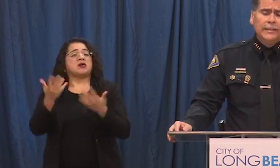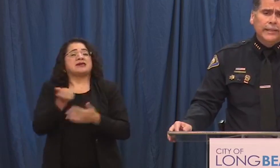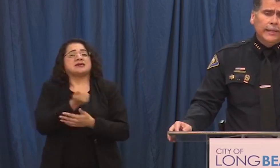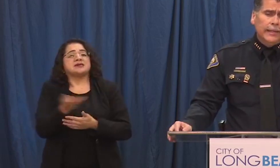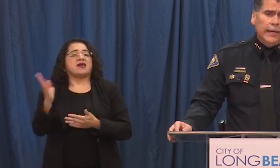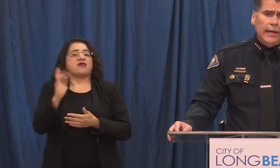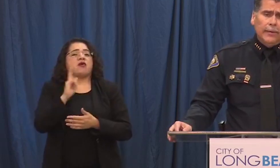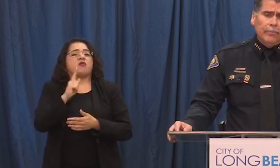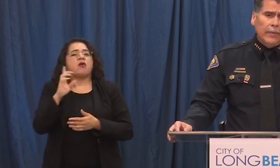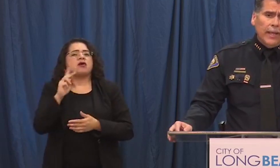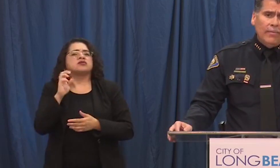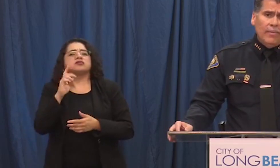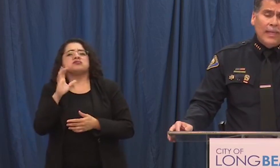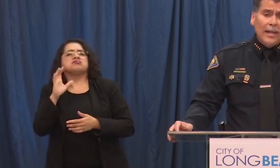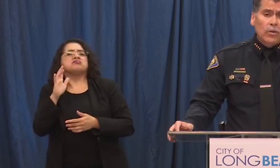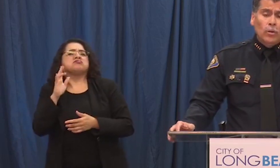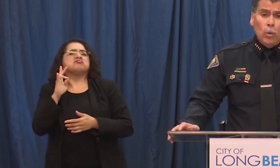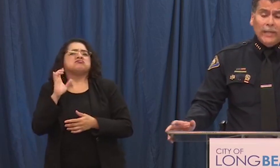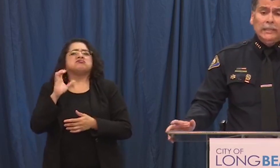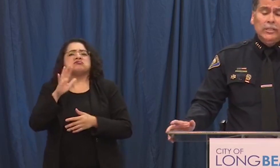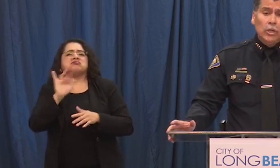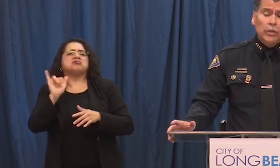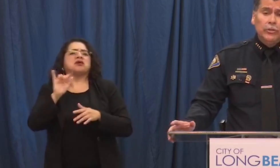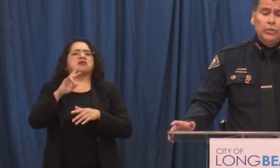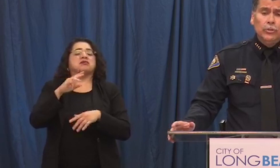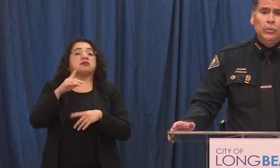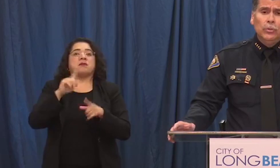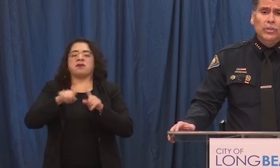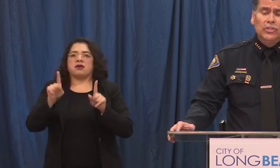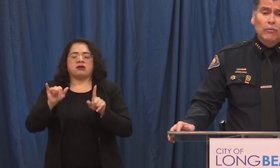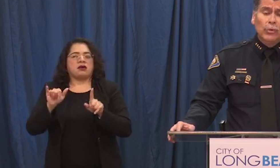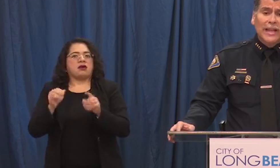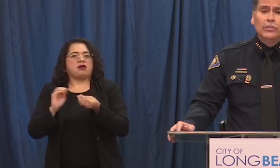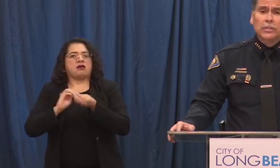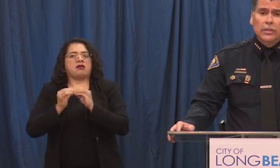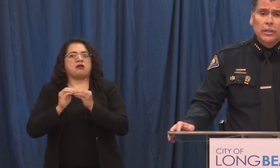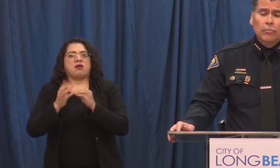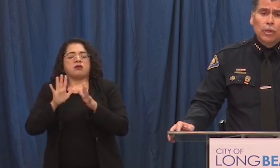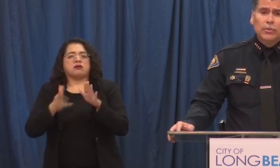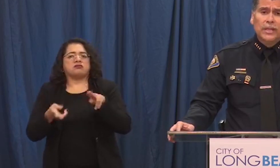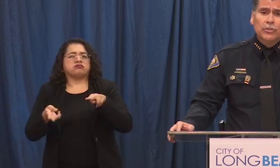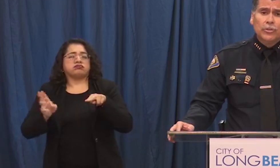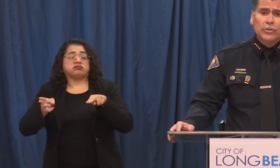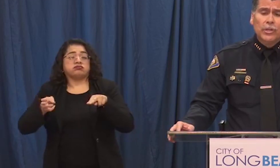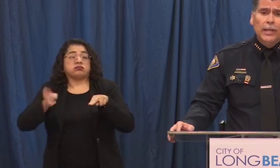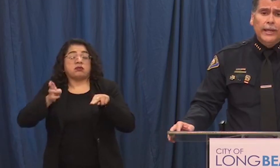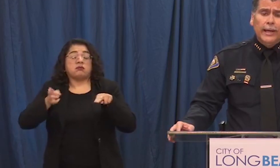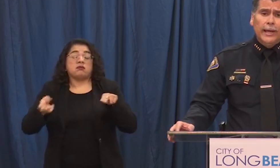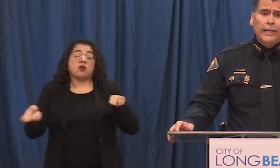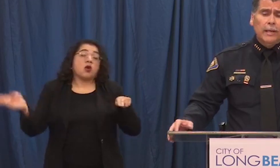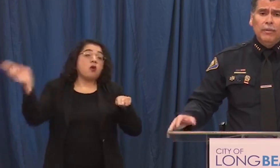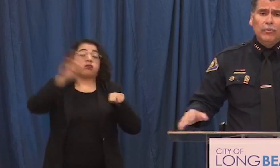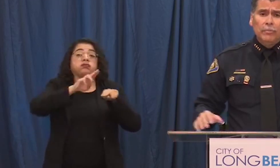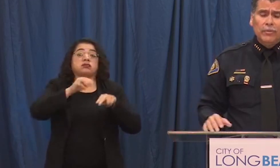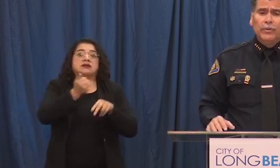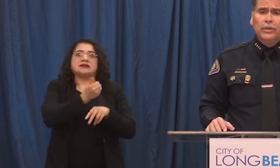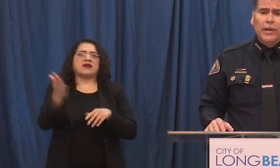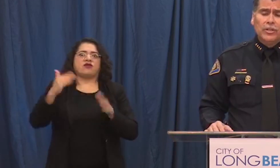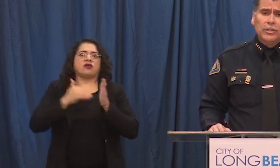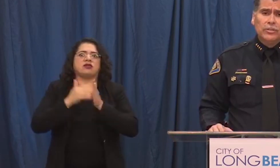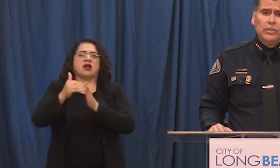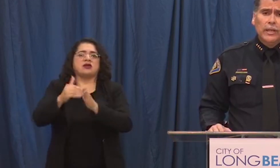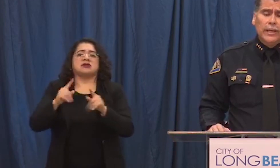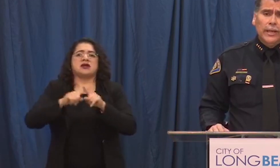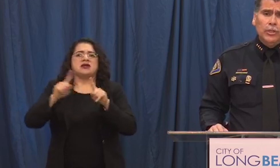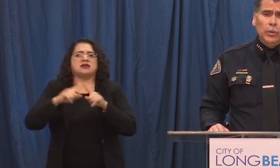we had and that quickly turned to several thousand protesters coming from different